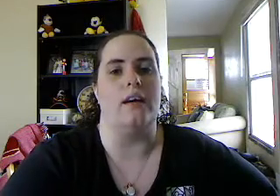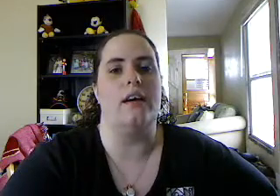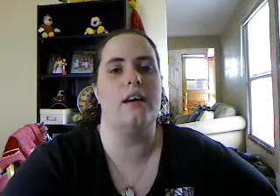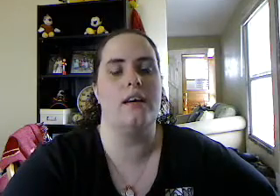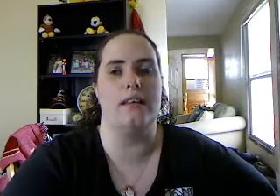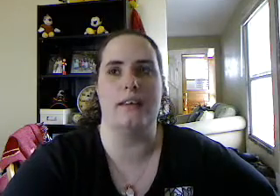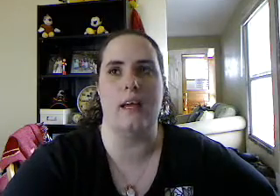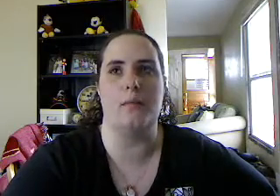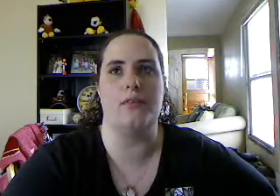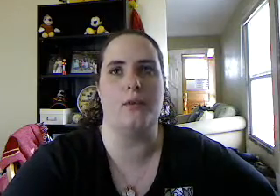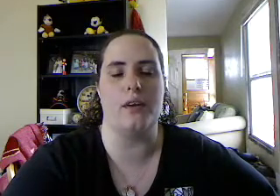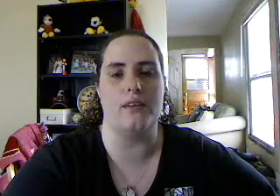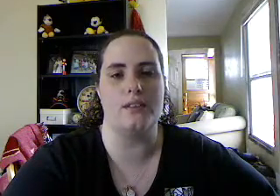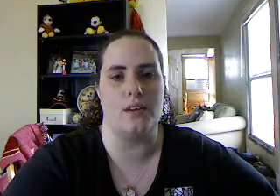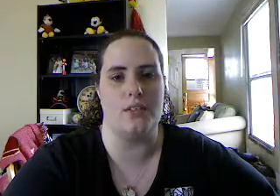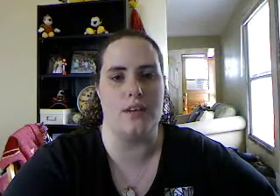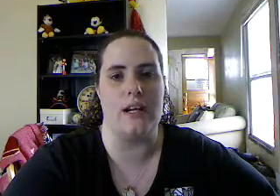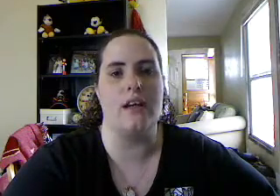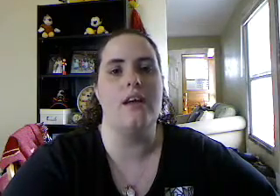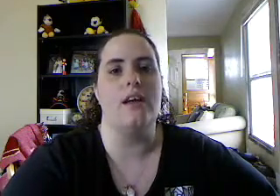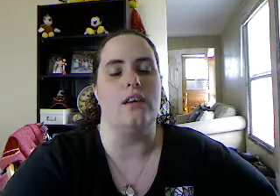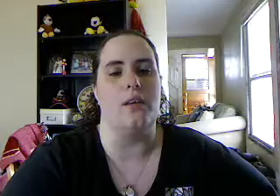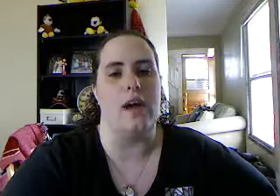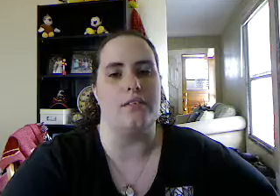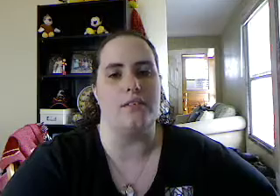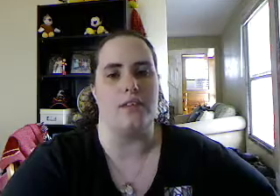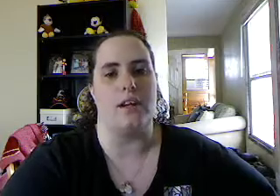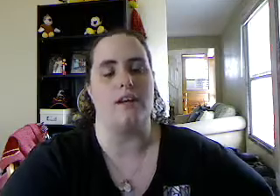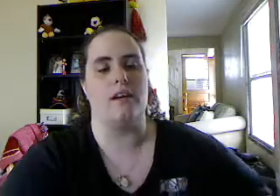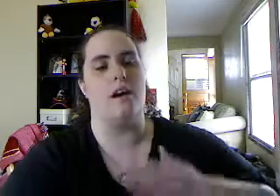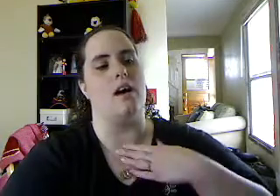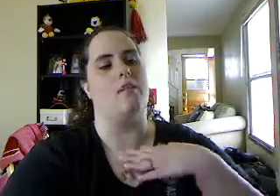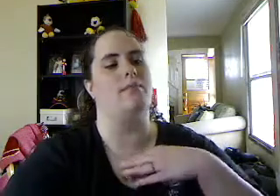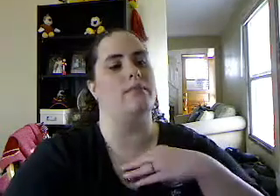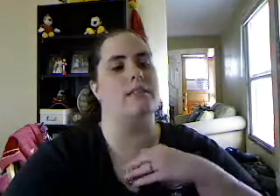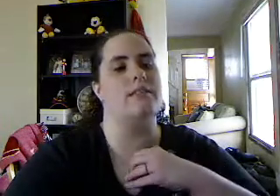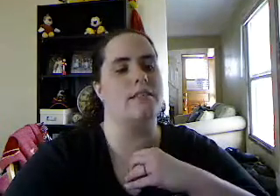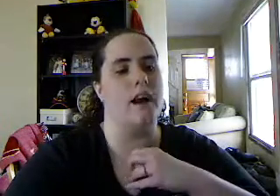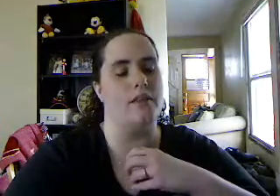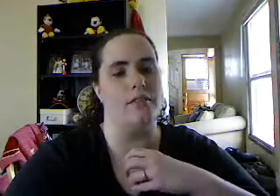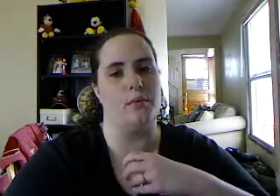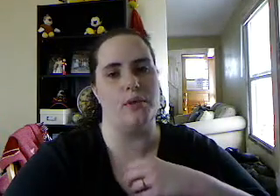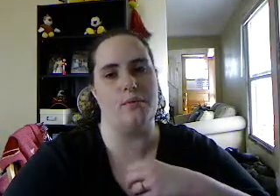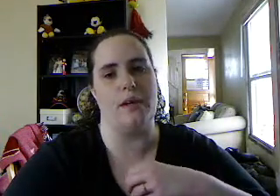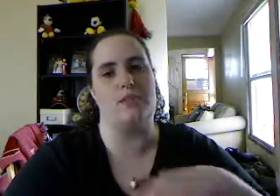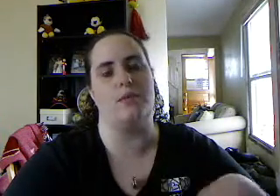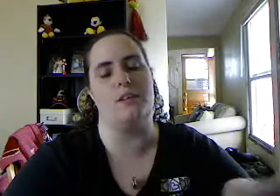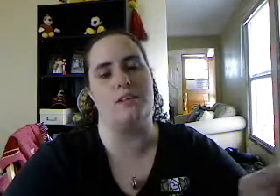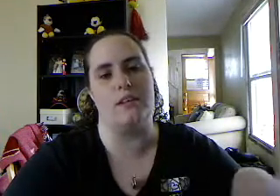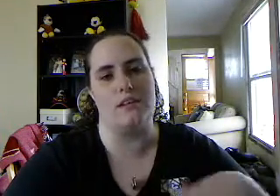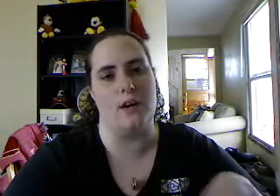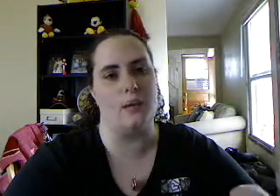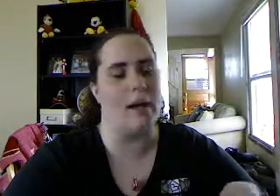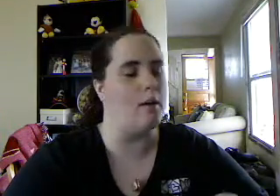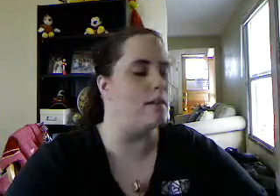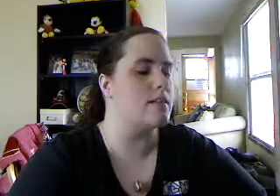the day before the surgery, you have to drink the stuff, which makes sure, which clears out your bowels.